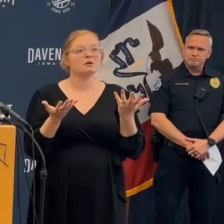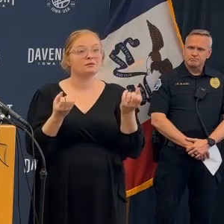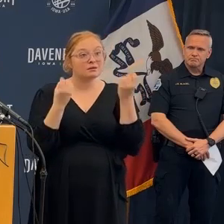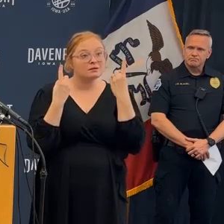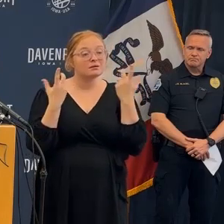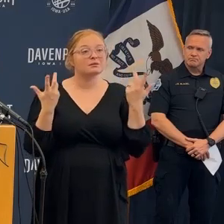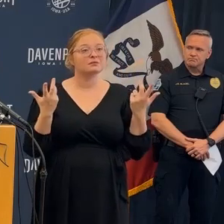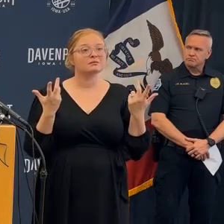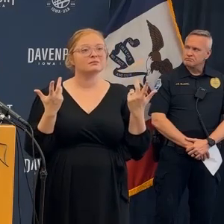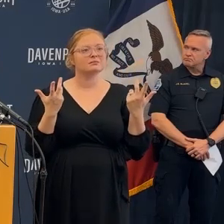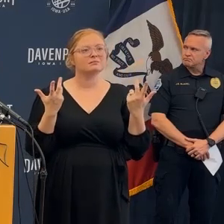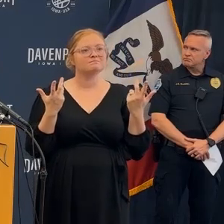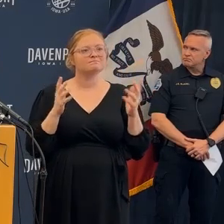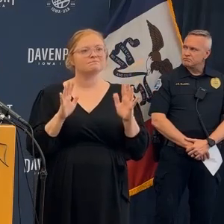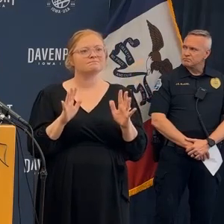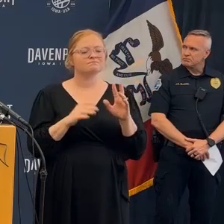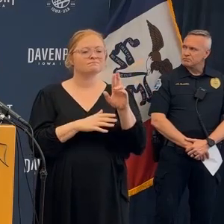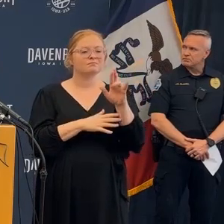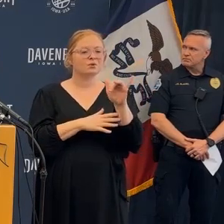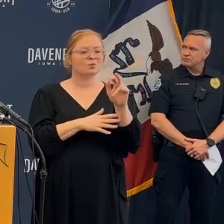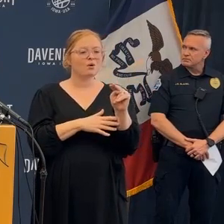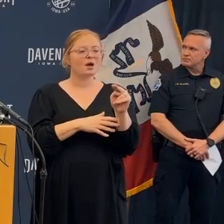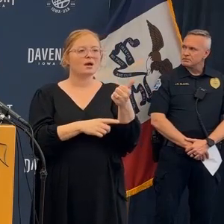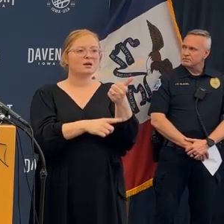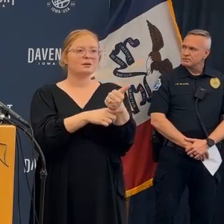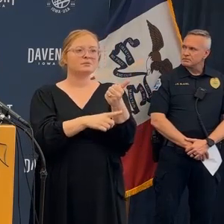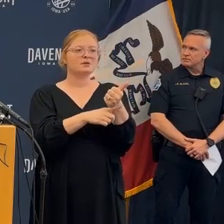to recover, you know, our family.